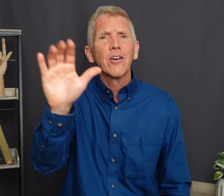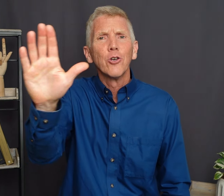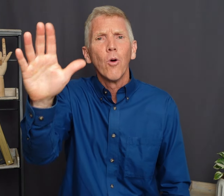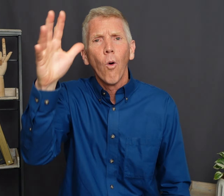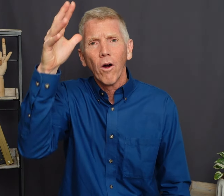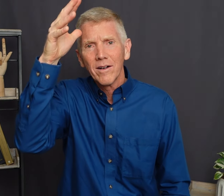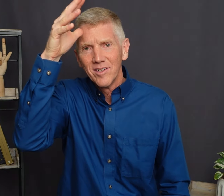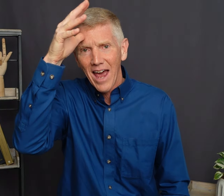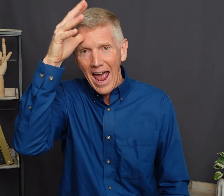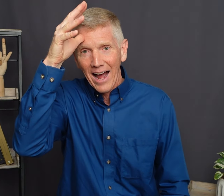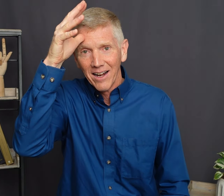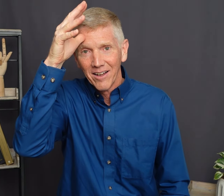your dad